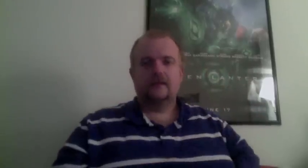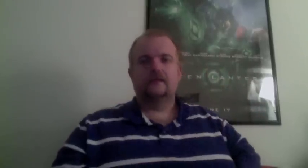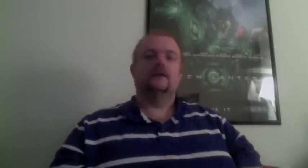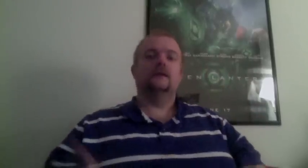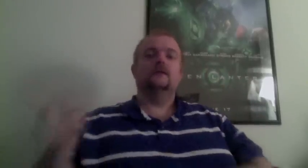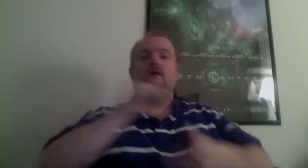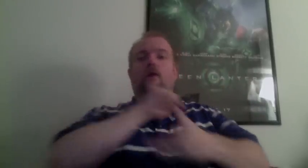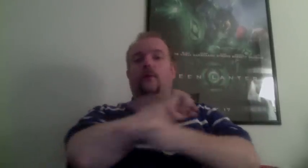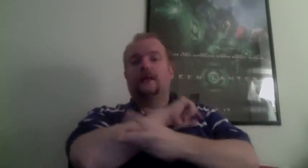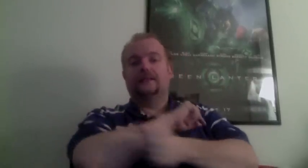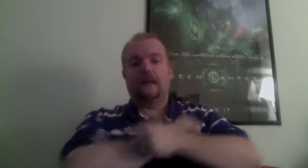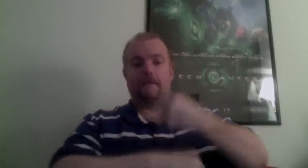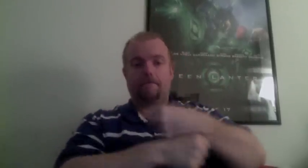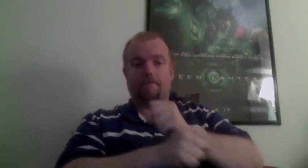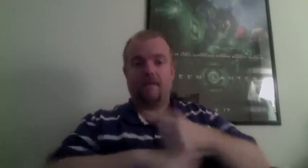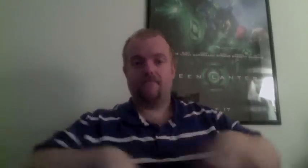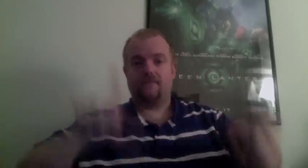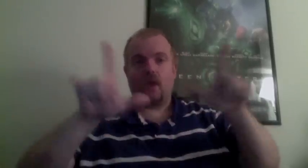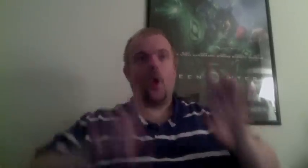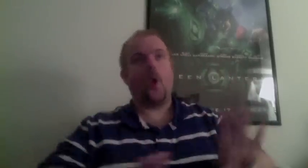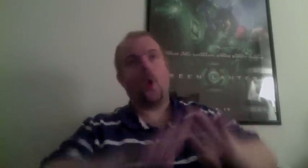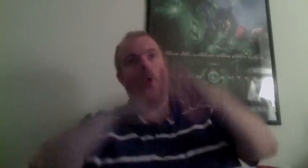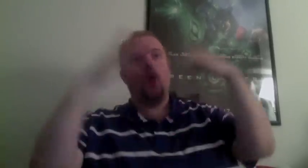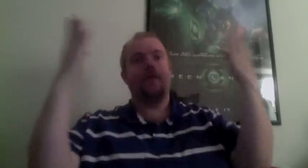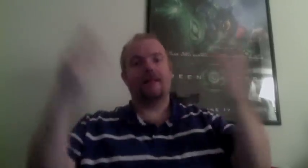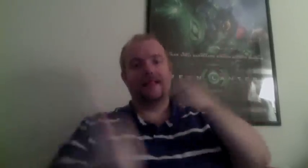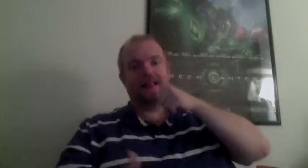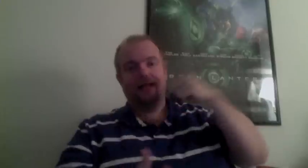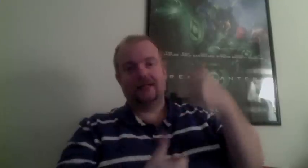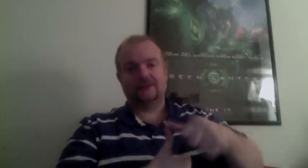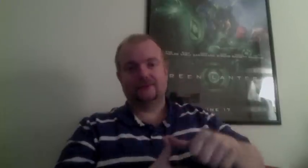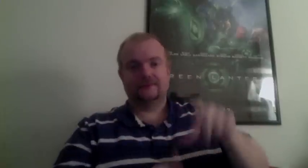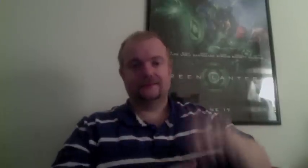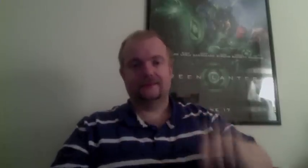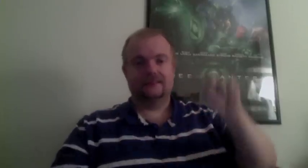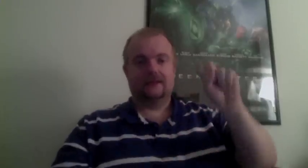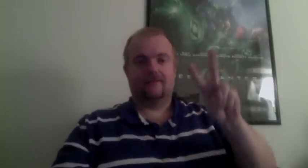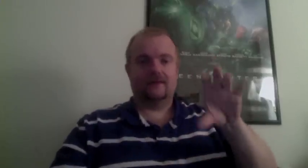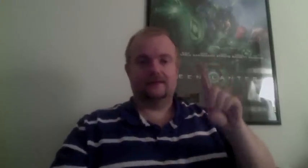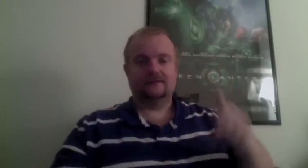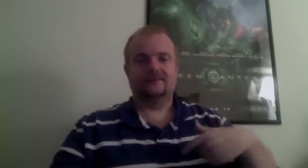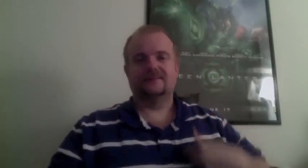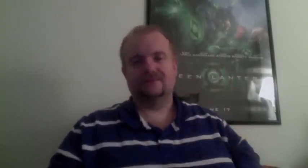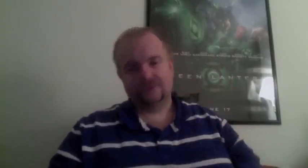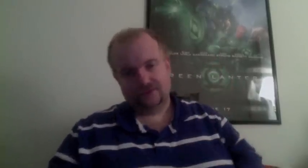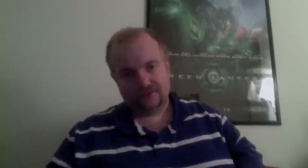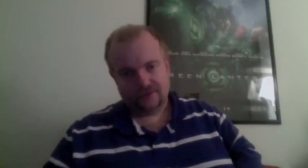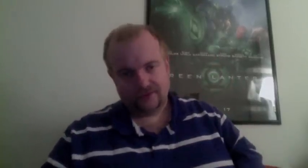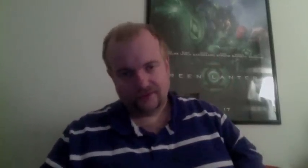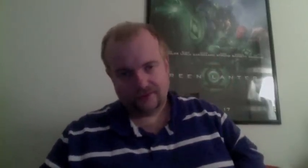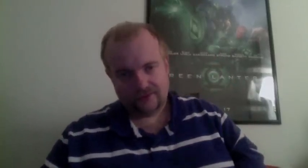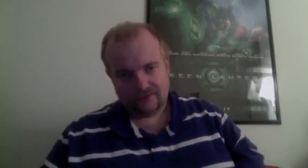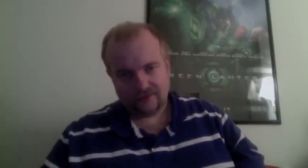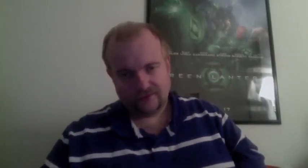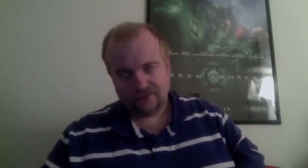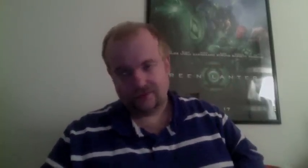Sky. It also includes the ground guys, the Army is involved, the Navy on ships. It is a tactical data link that has